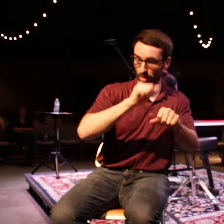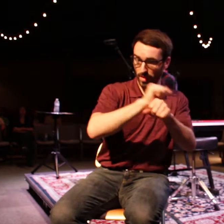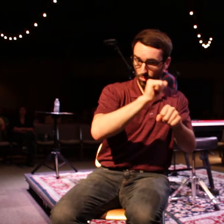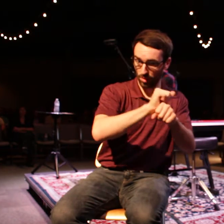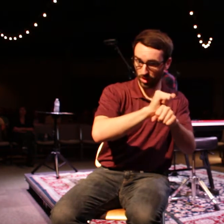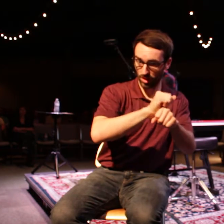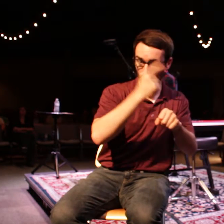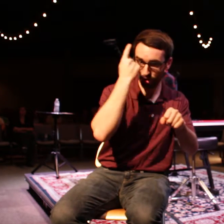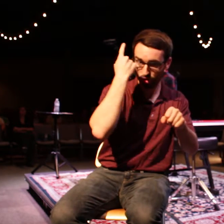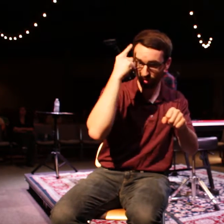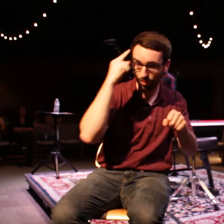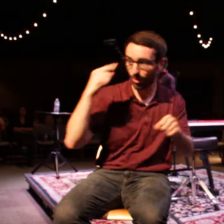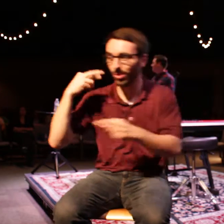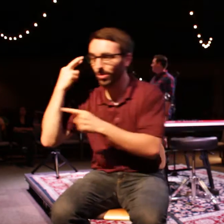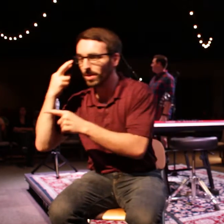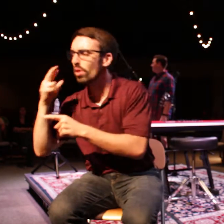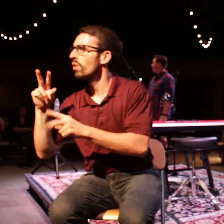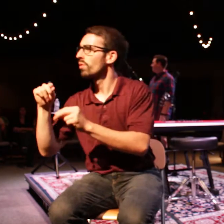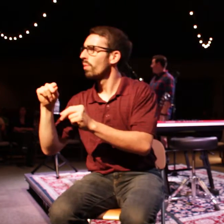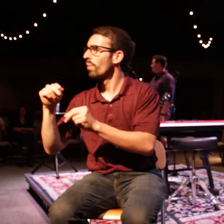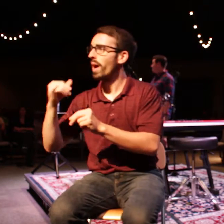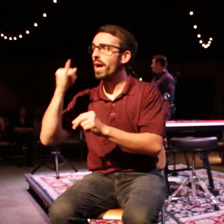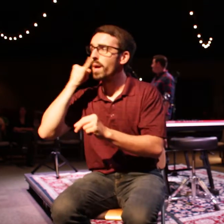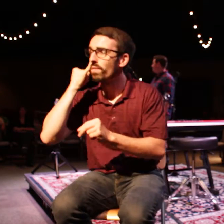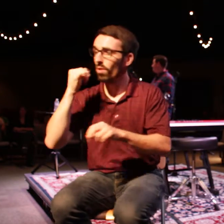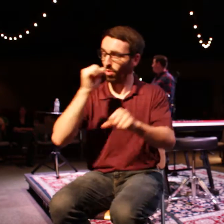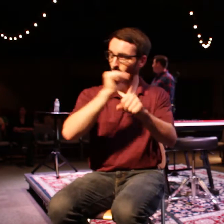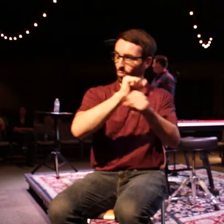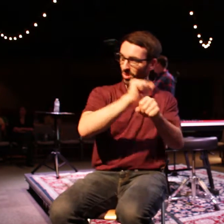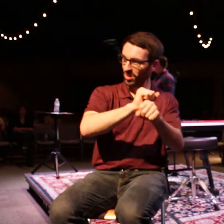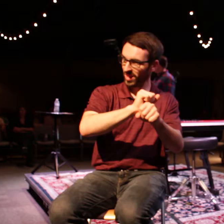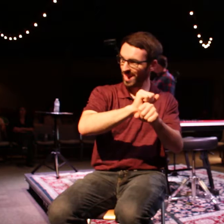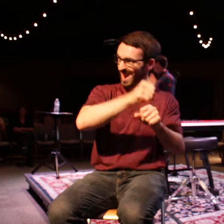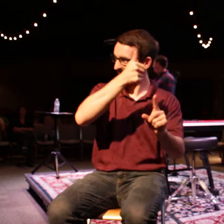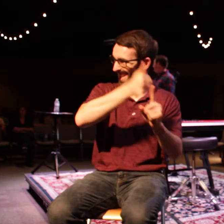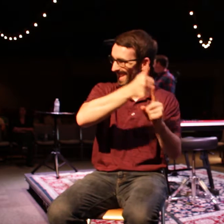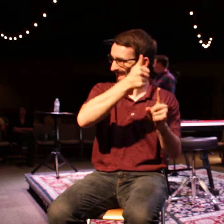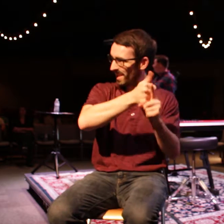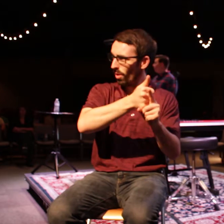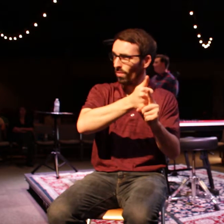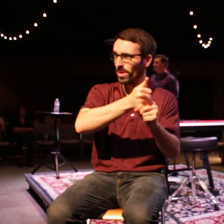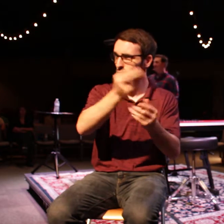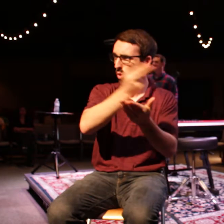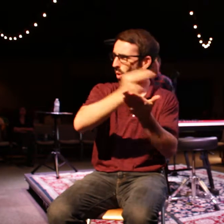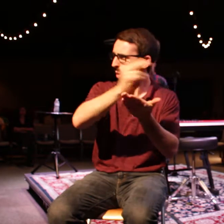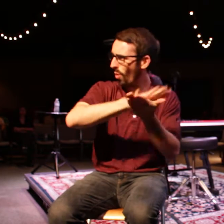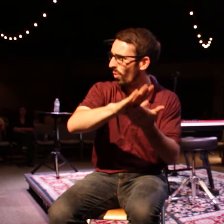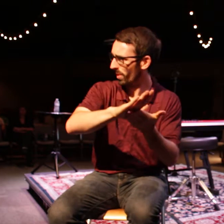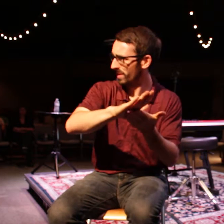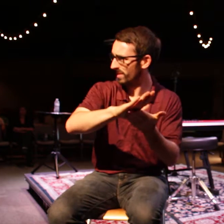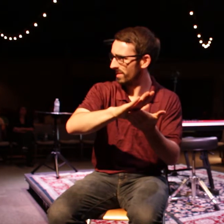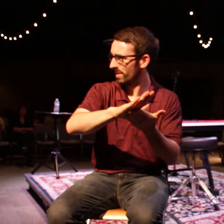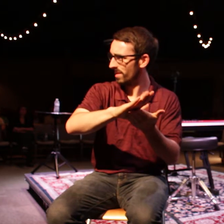work itself is actually holy? What if work itself is actually sacred?